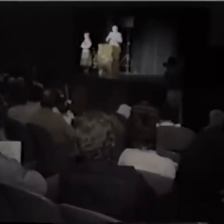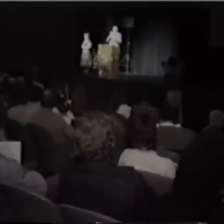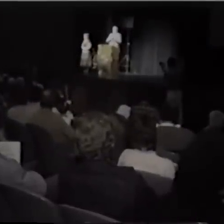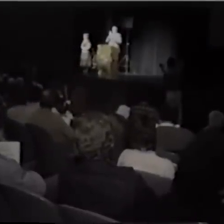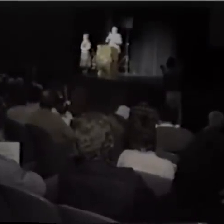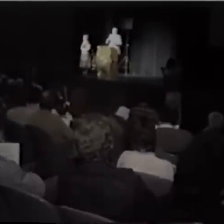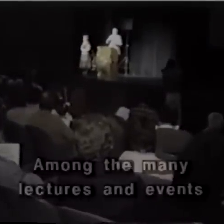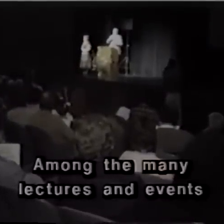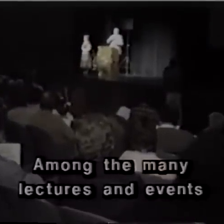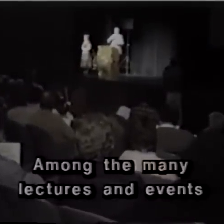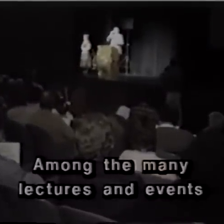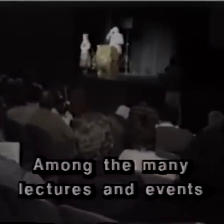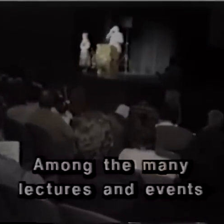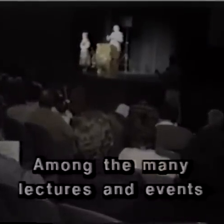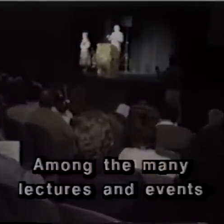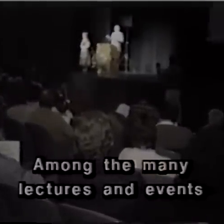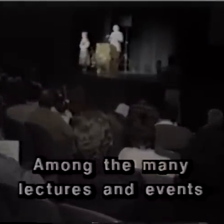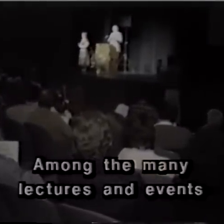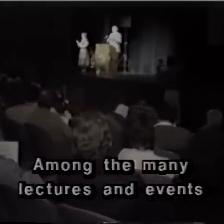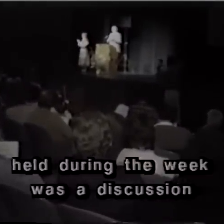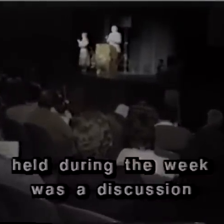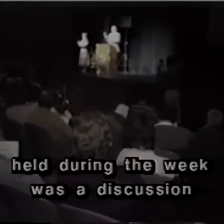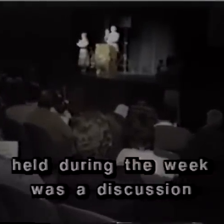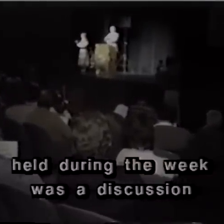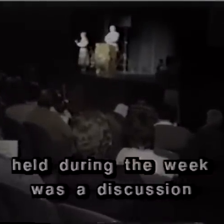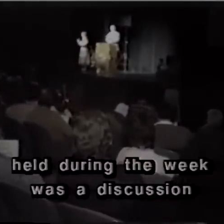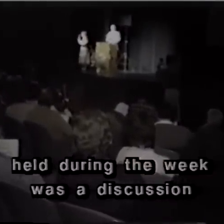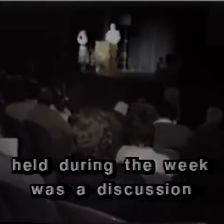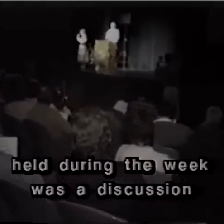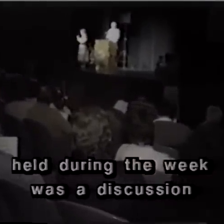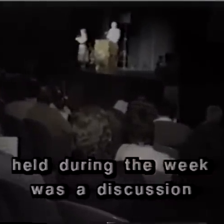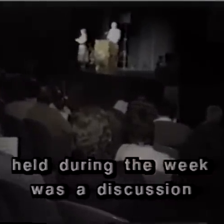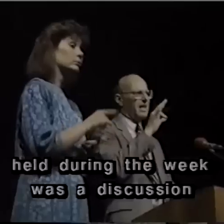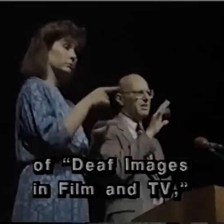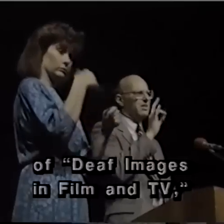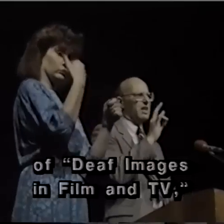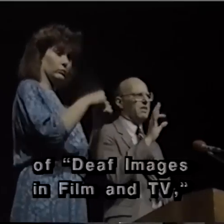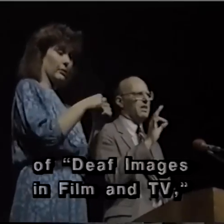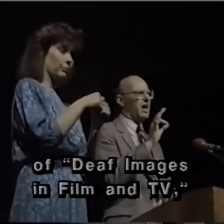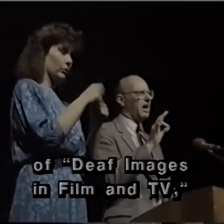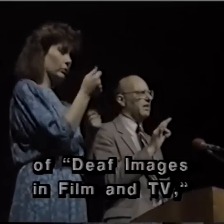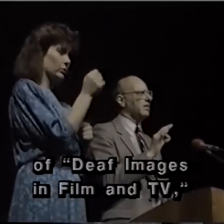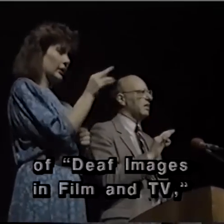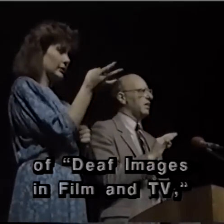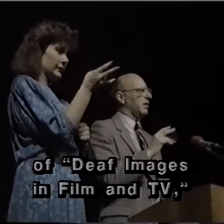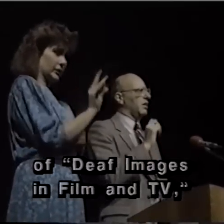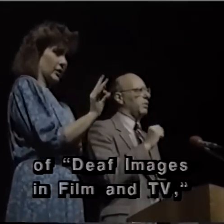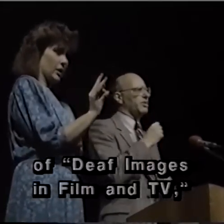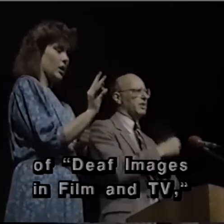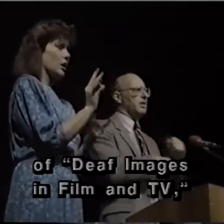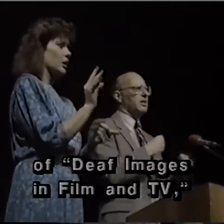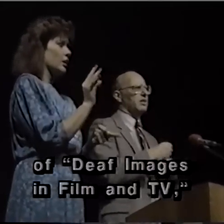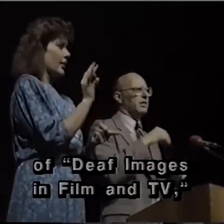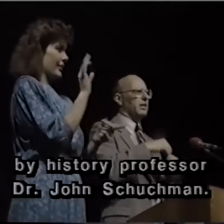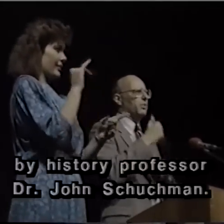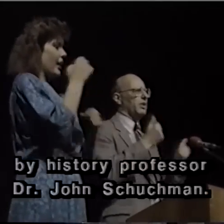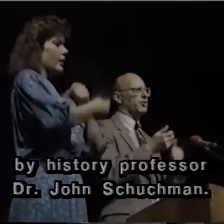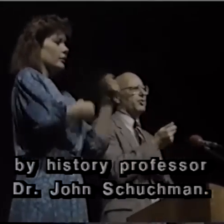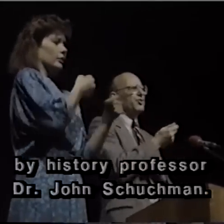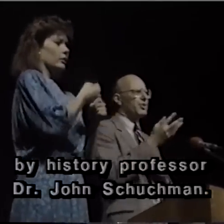Among the many lectures and events held during the week was a discussion of deaf images in film and TV by history professor